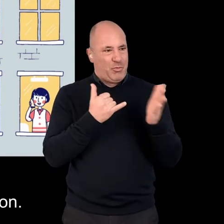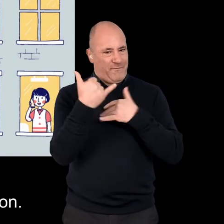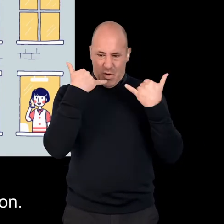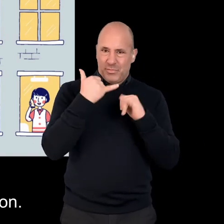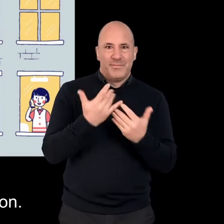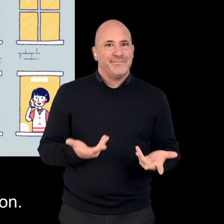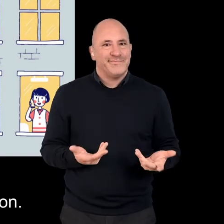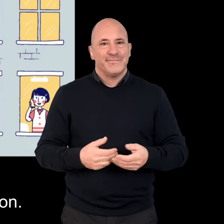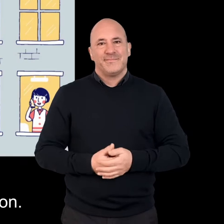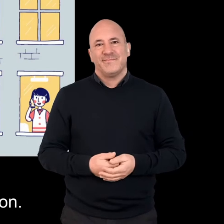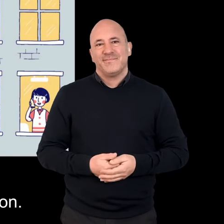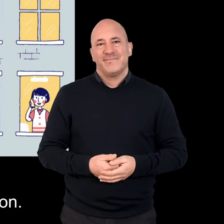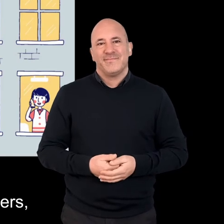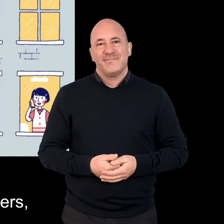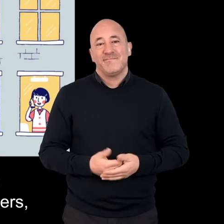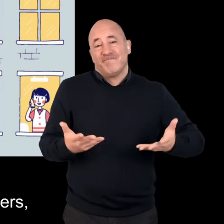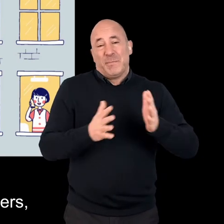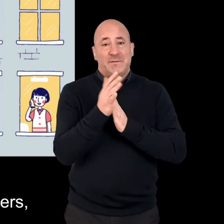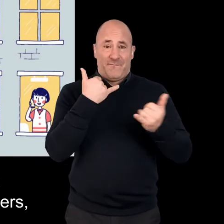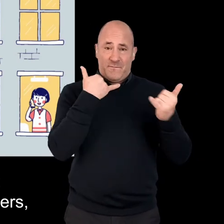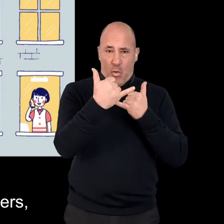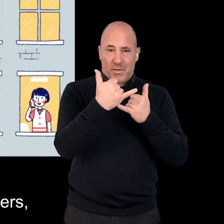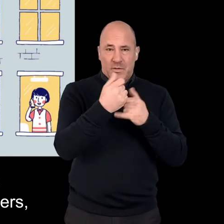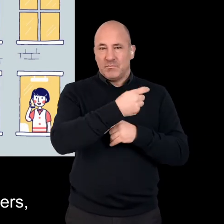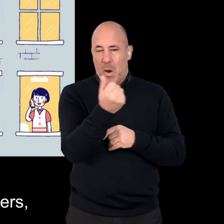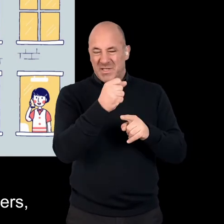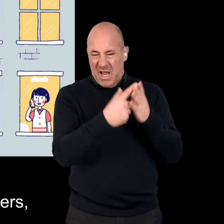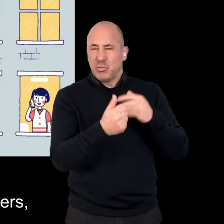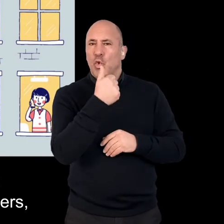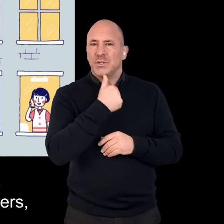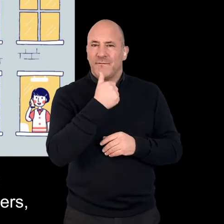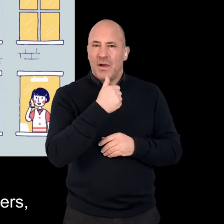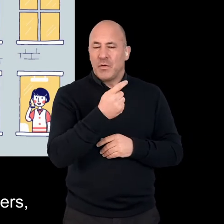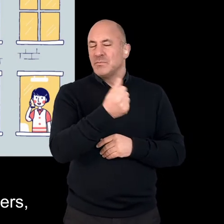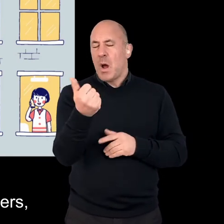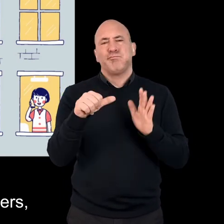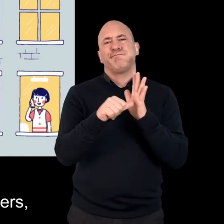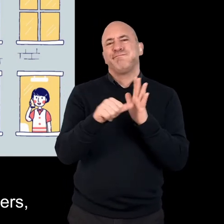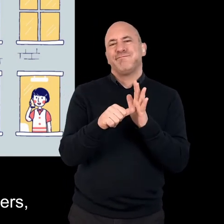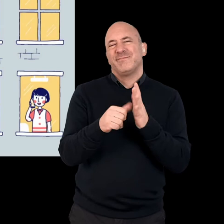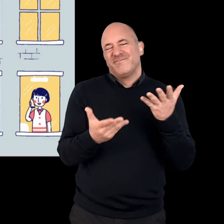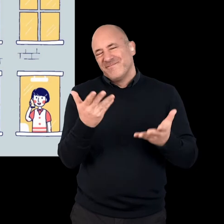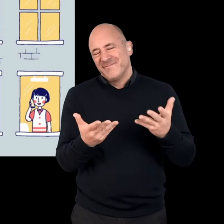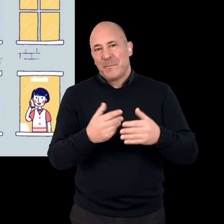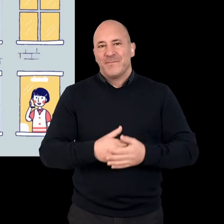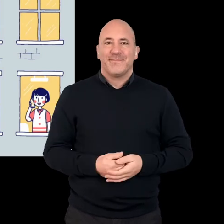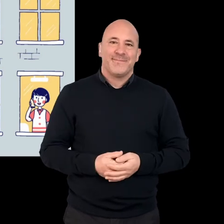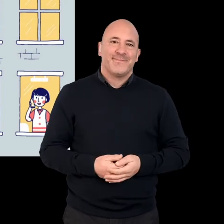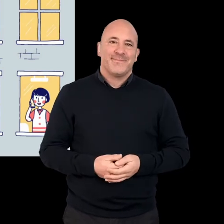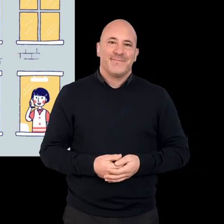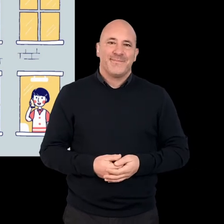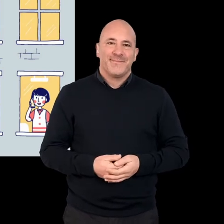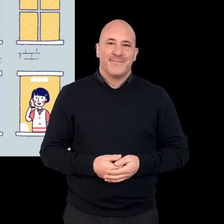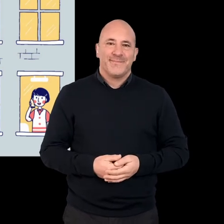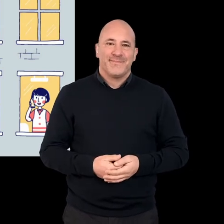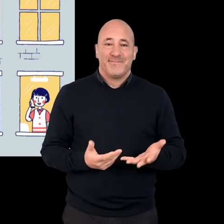impact on the transparency of conversation. So yeah, phone calls might be helpful for some disabled users, but problematic